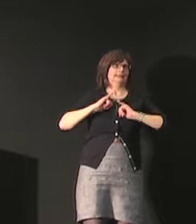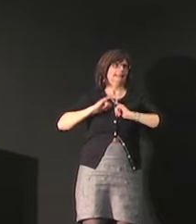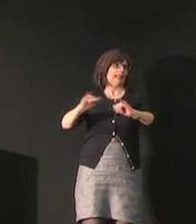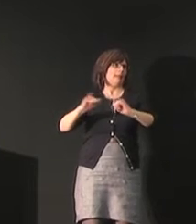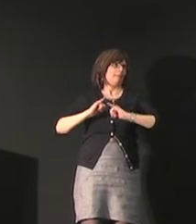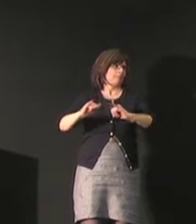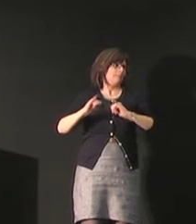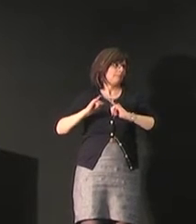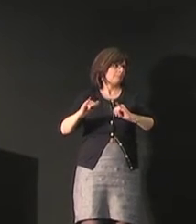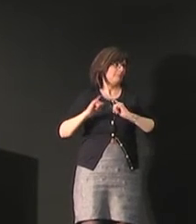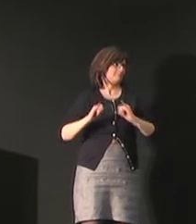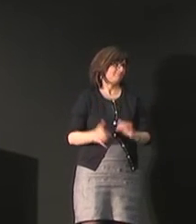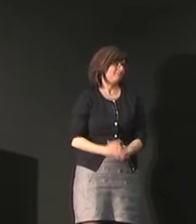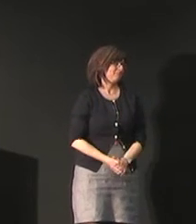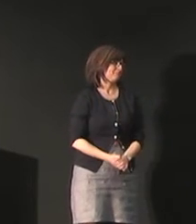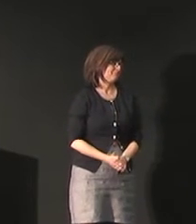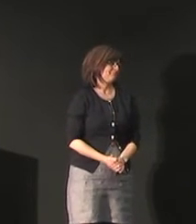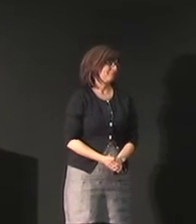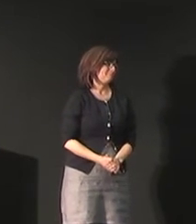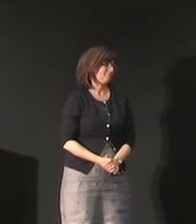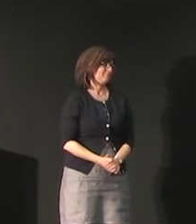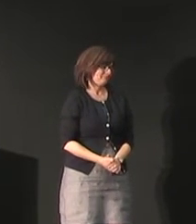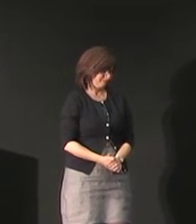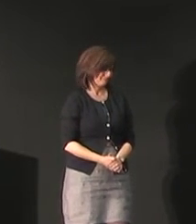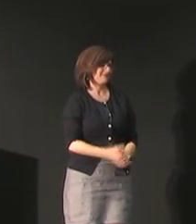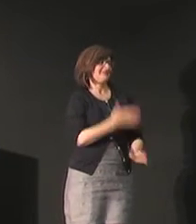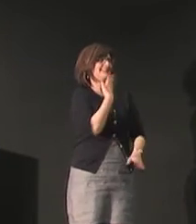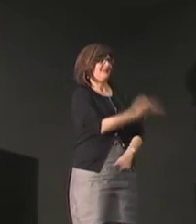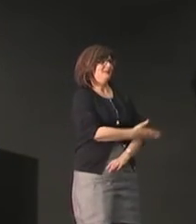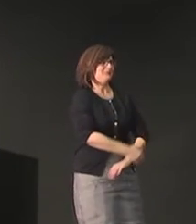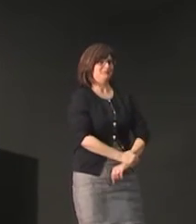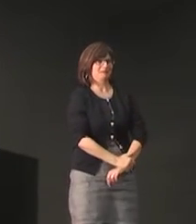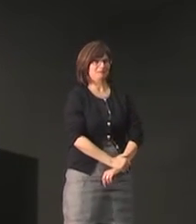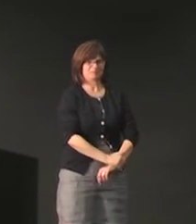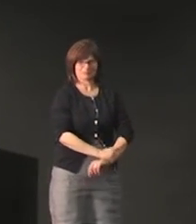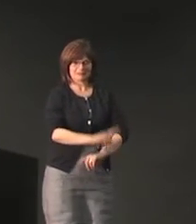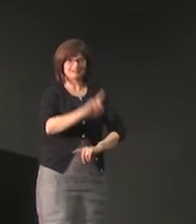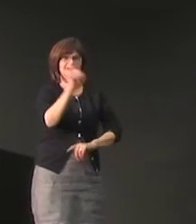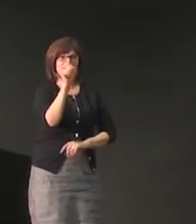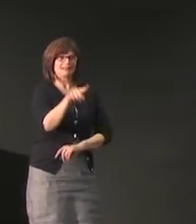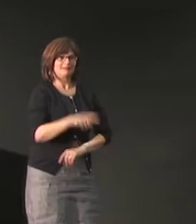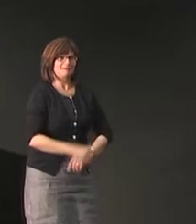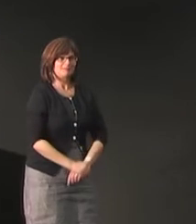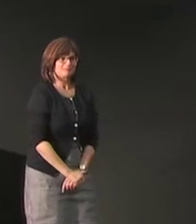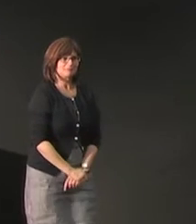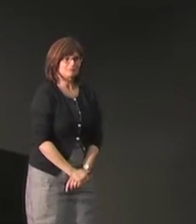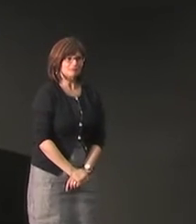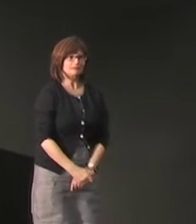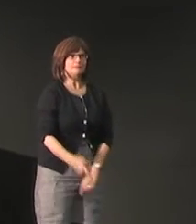to meet someone on the street that I've never met before we need to have a shared understanding of meaning and fewer choices